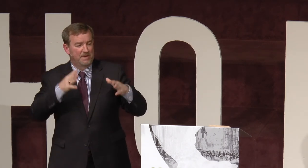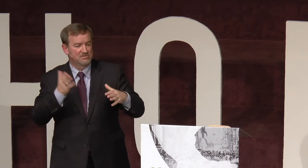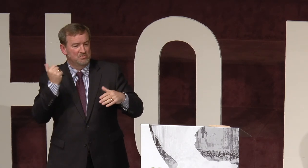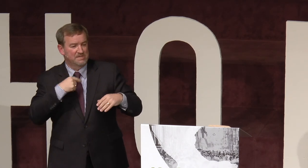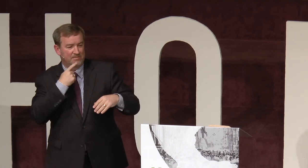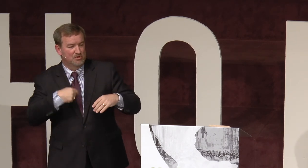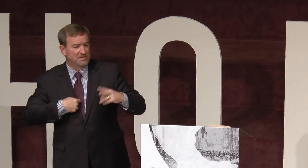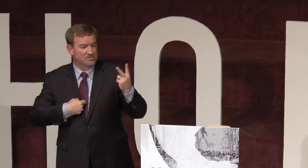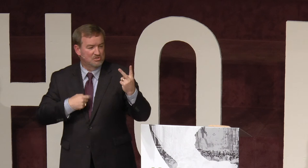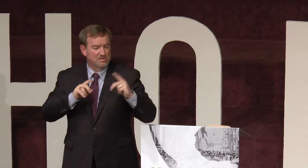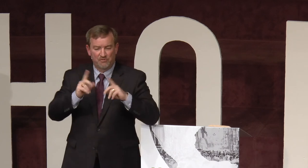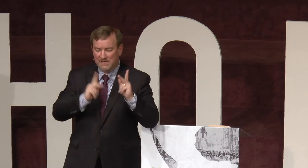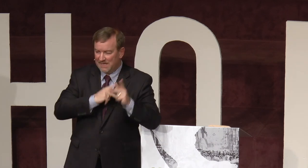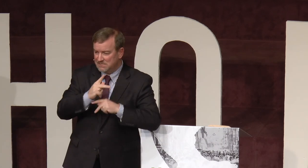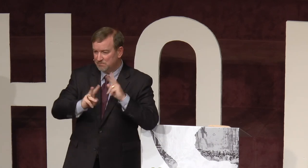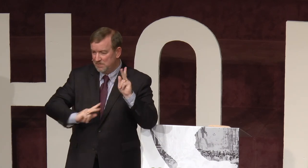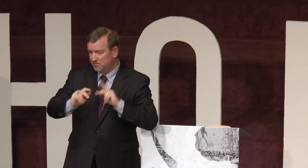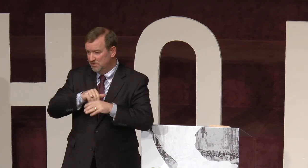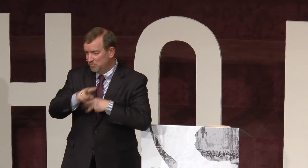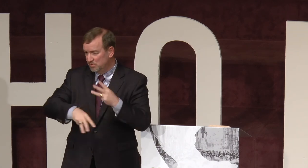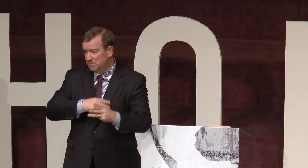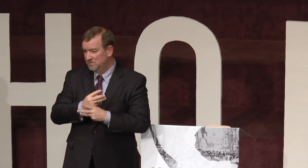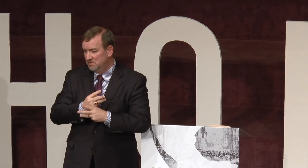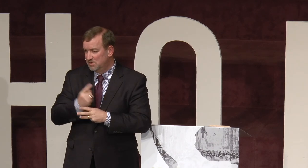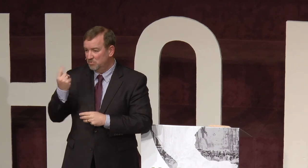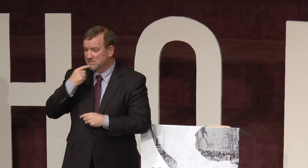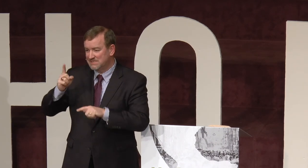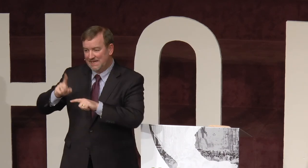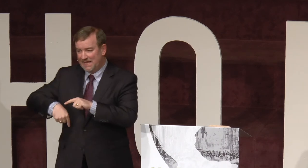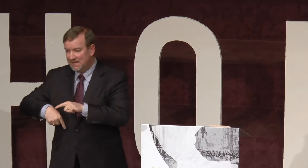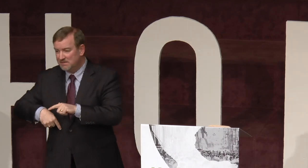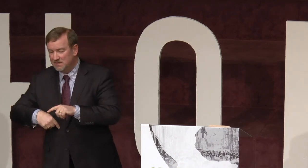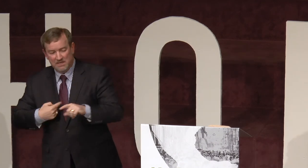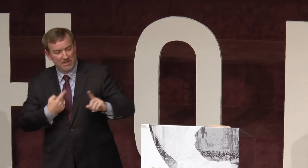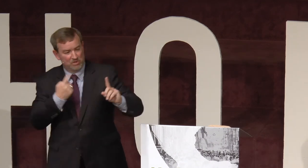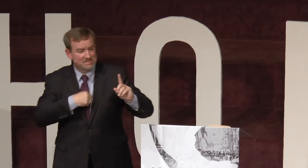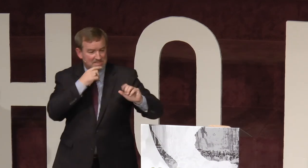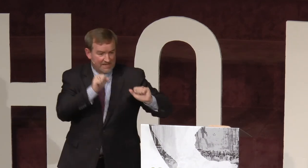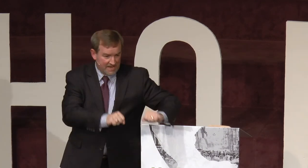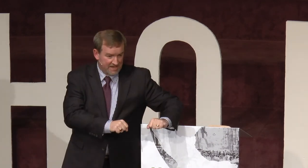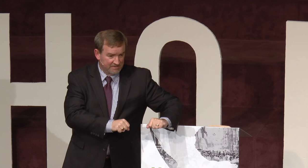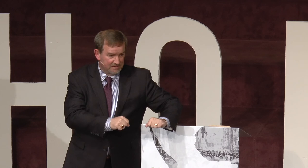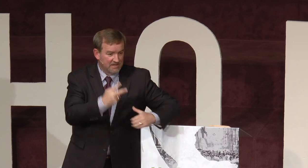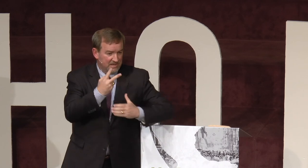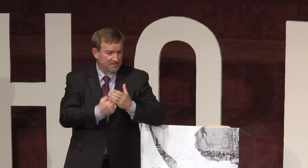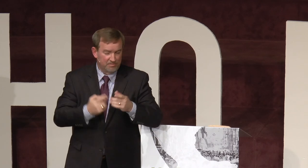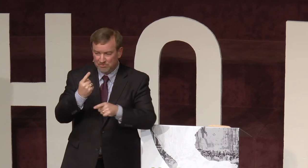a pastor one time told me there's two different kinds of people in the world. One says I can't, and one says I can, and they're both